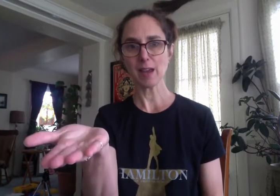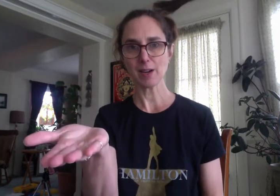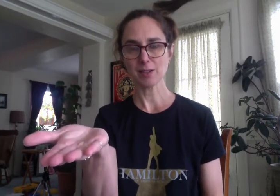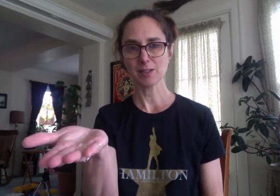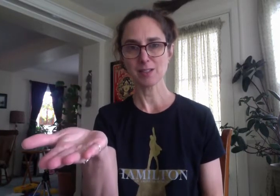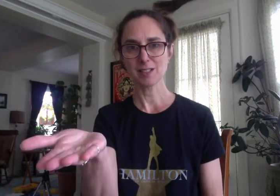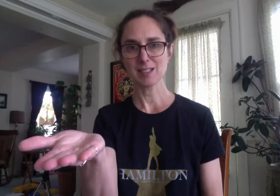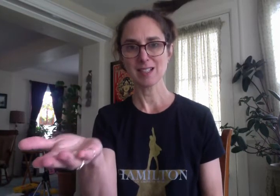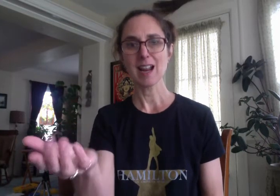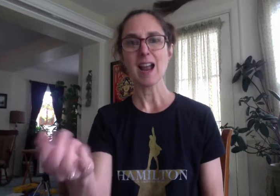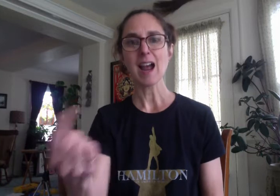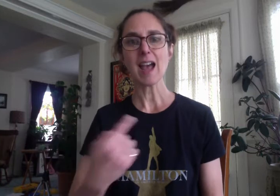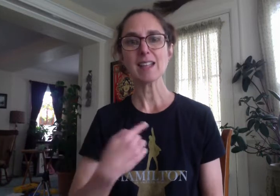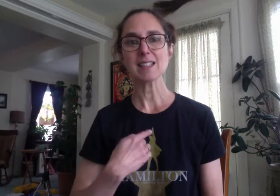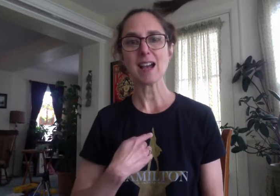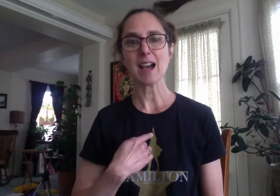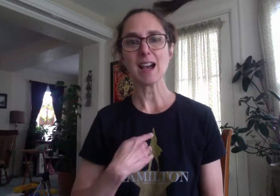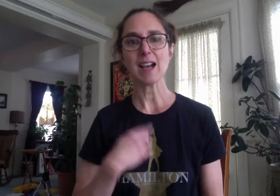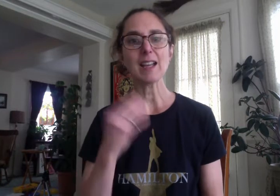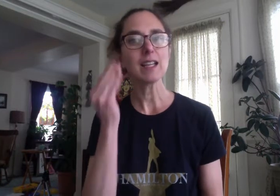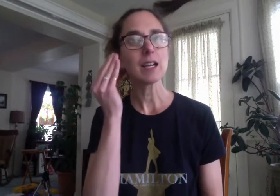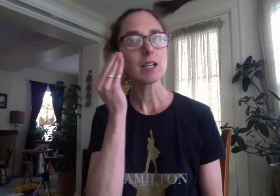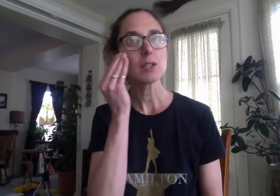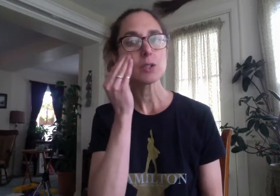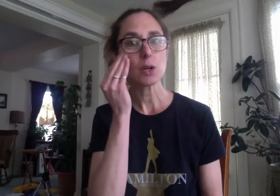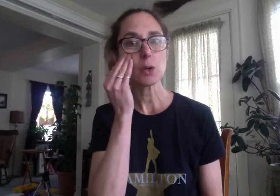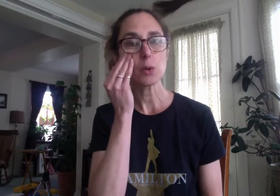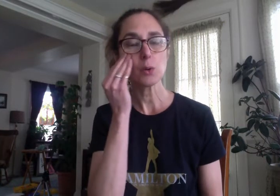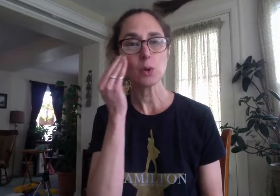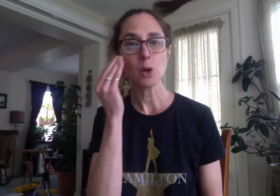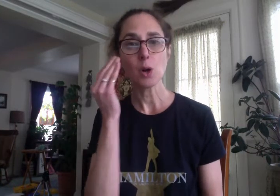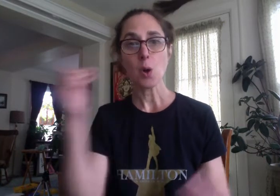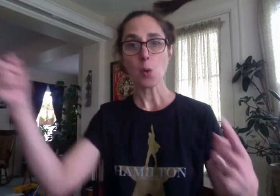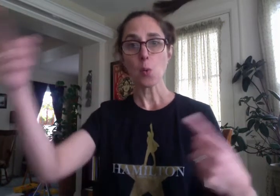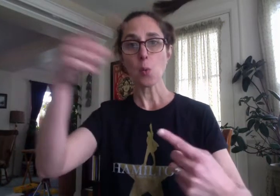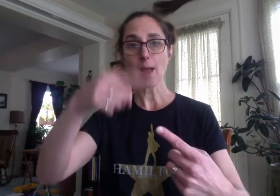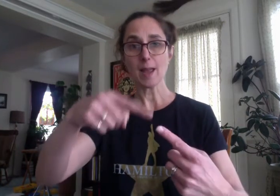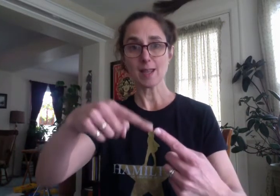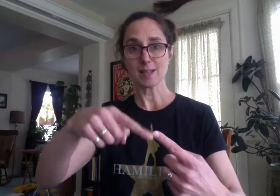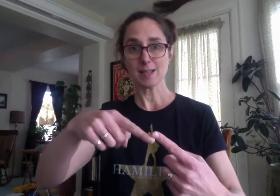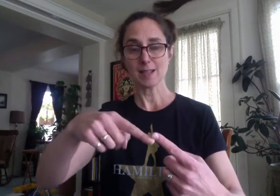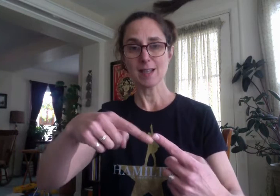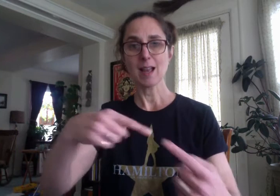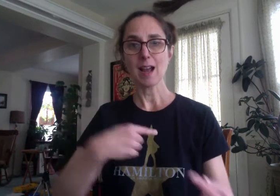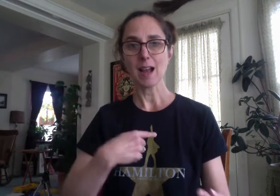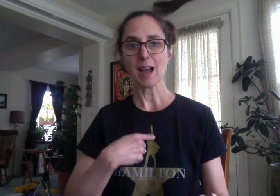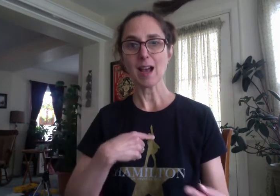and I know when I